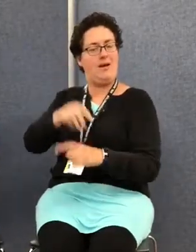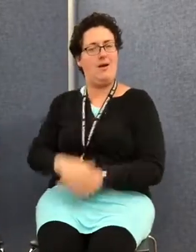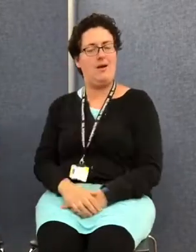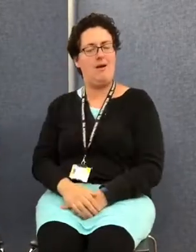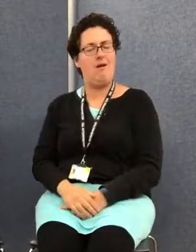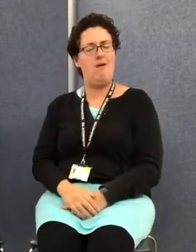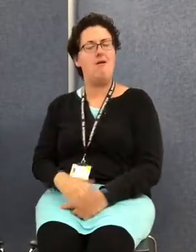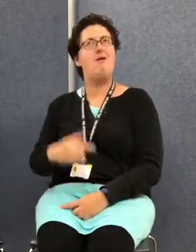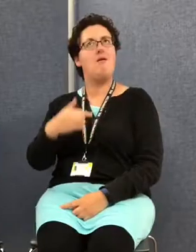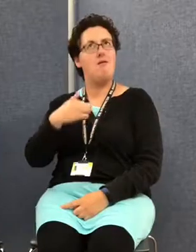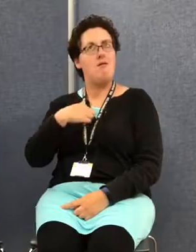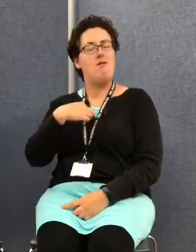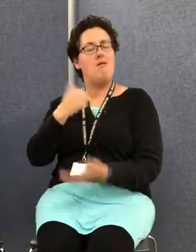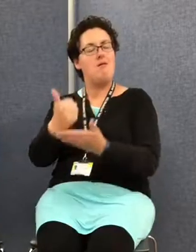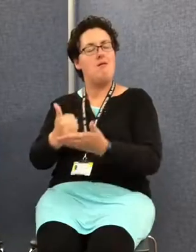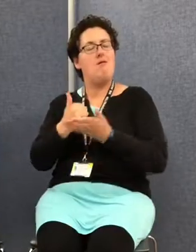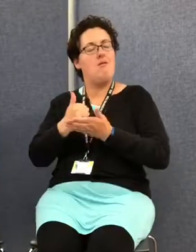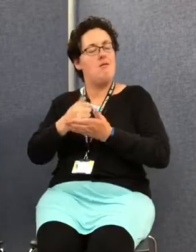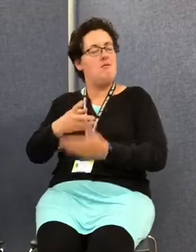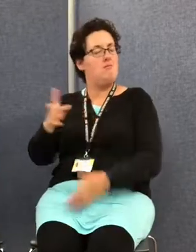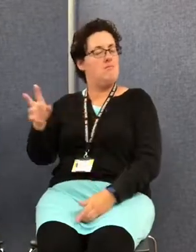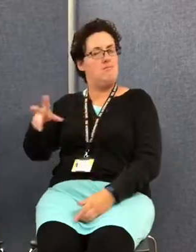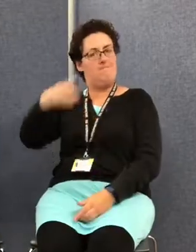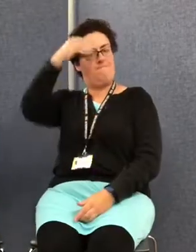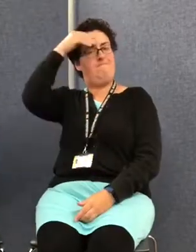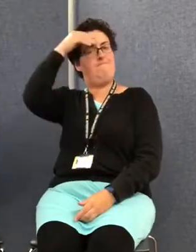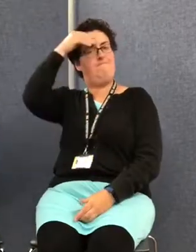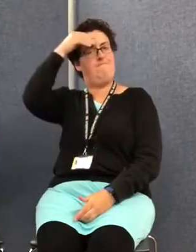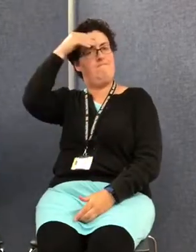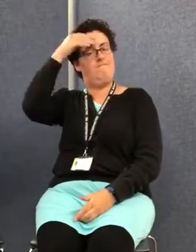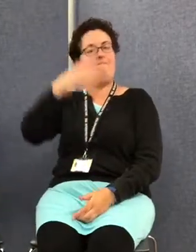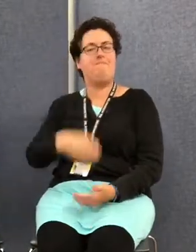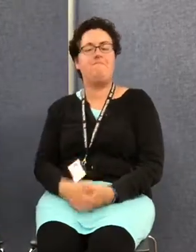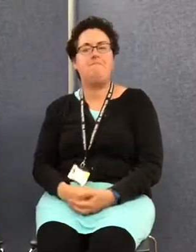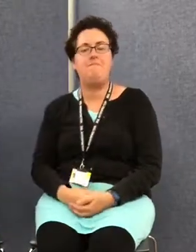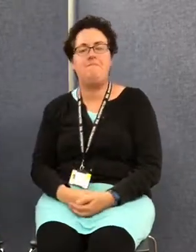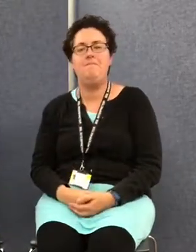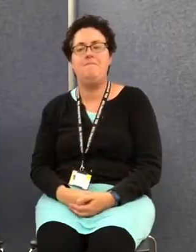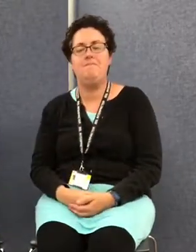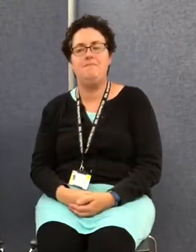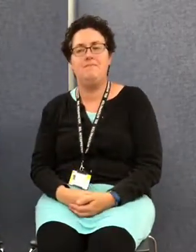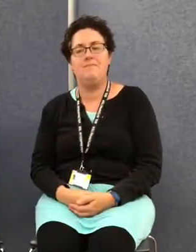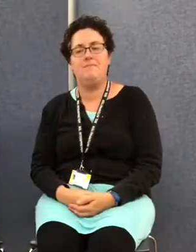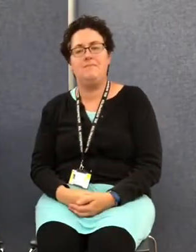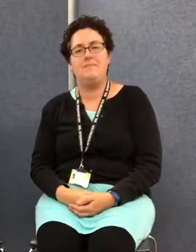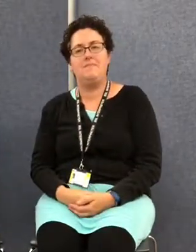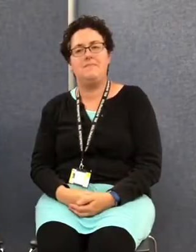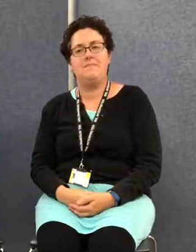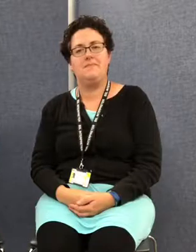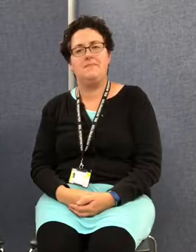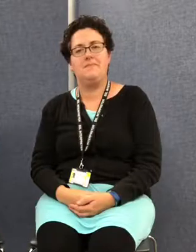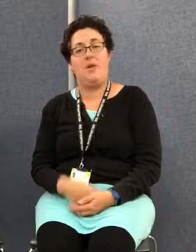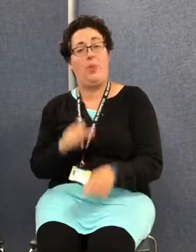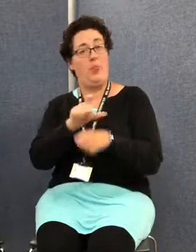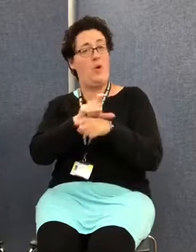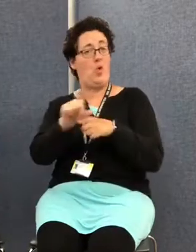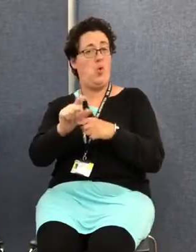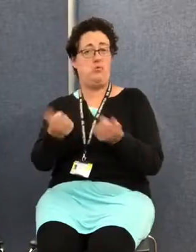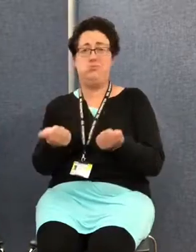helped me to remember what those signs then were. I think it's a great course to do. I would